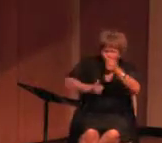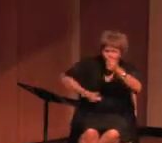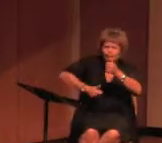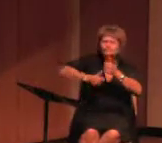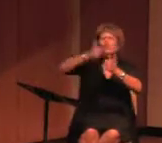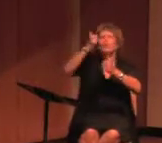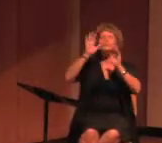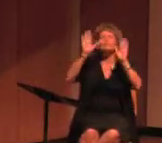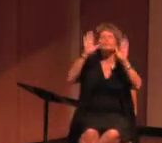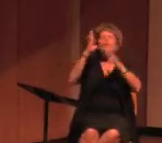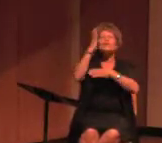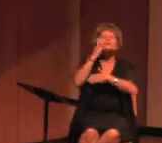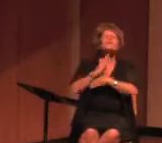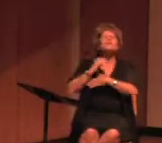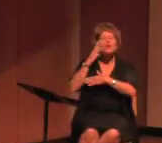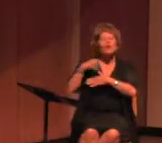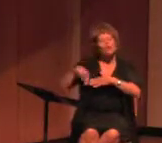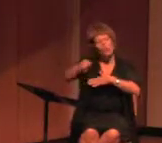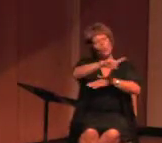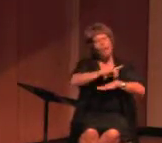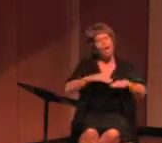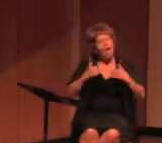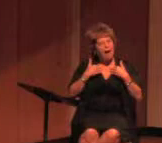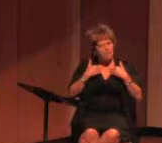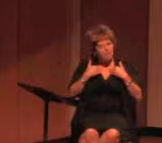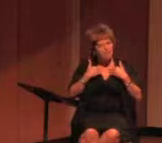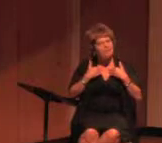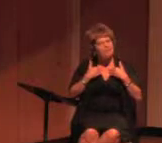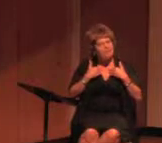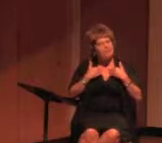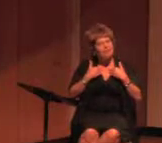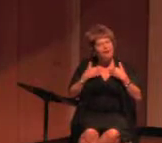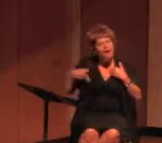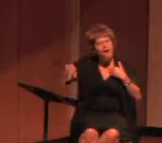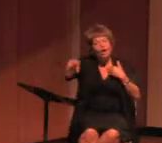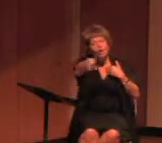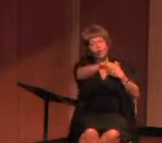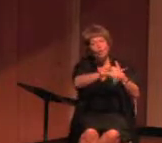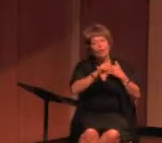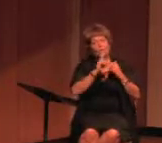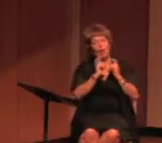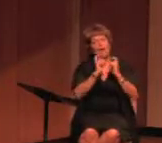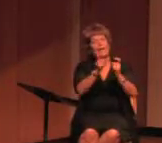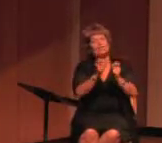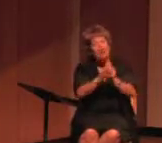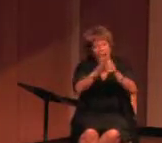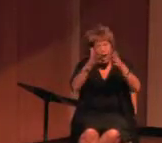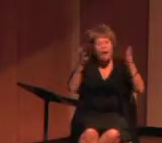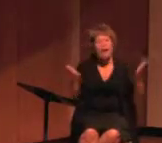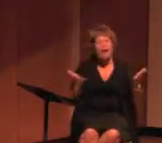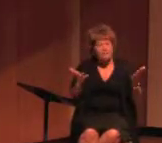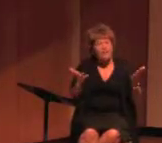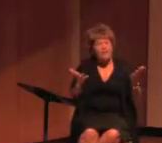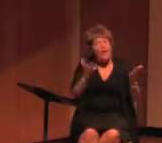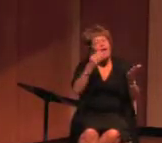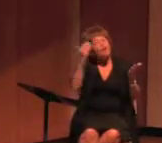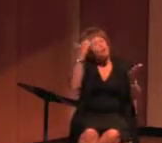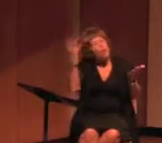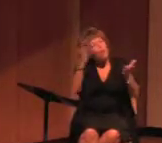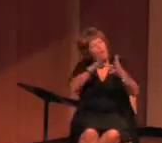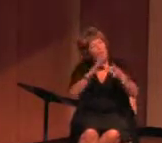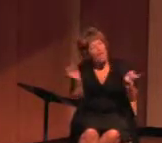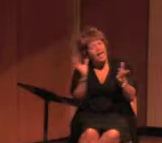transformative experiences you have ever had. You are given a lot. And you know what I say,